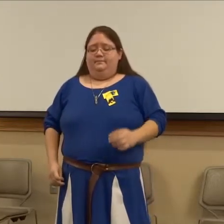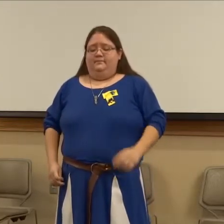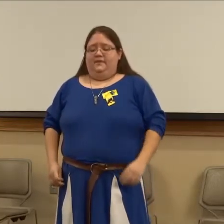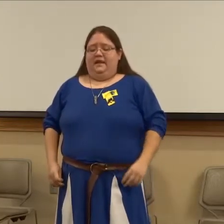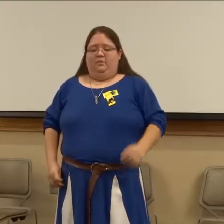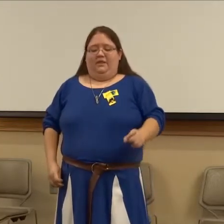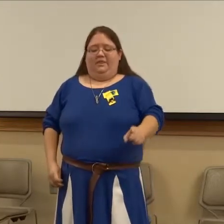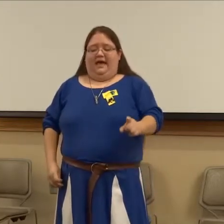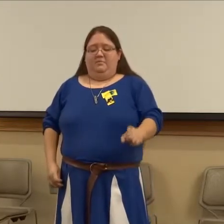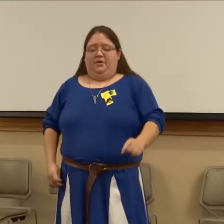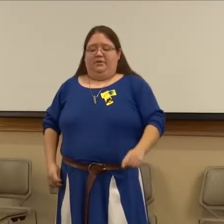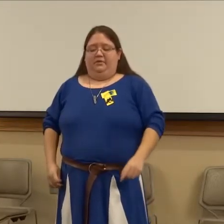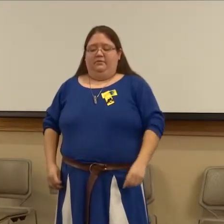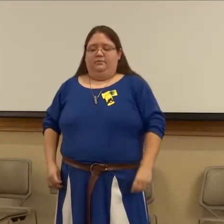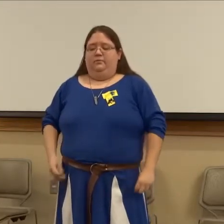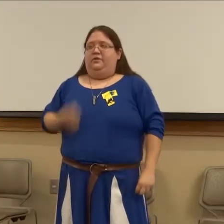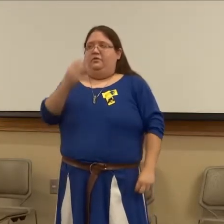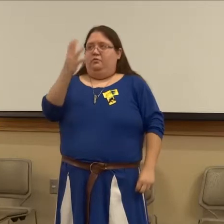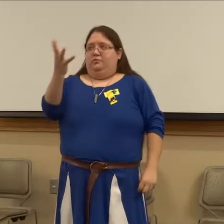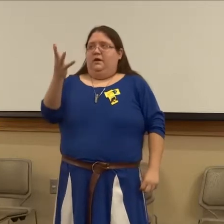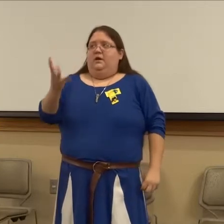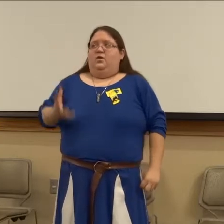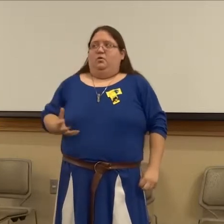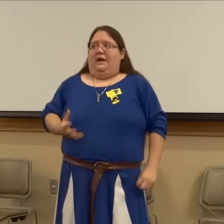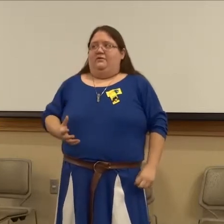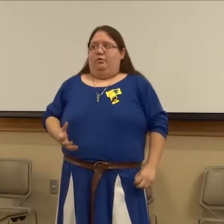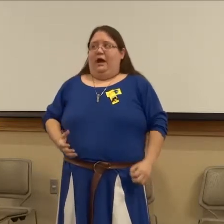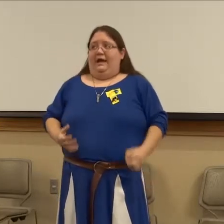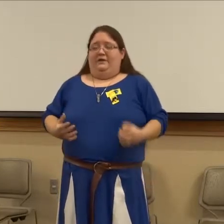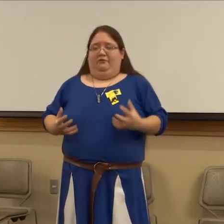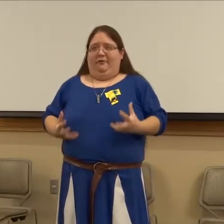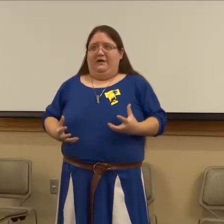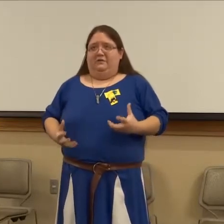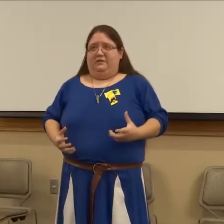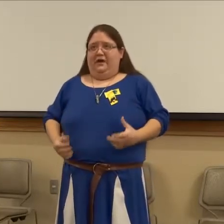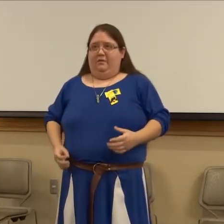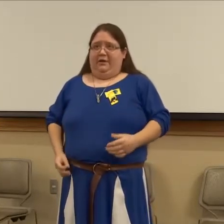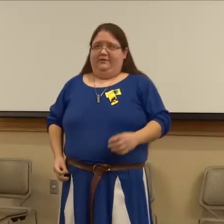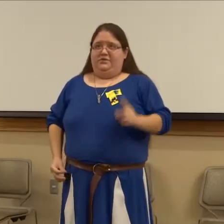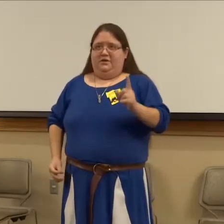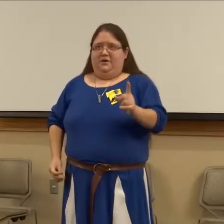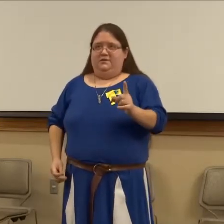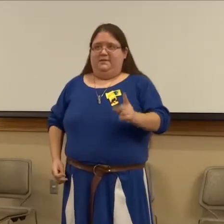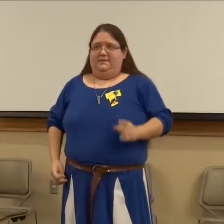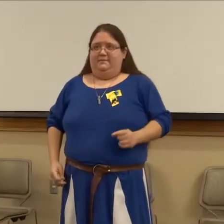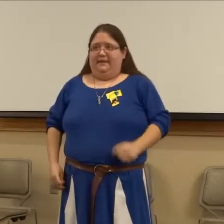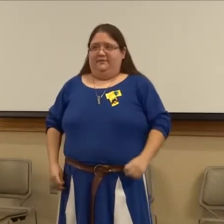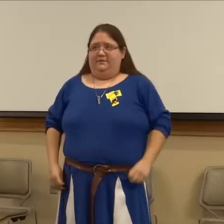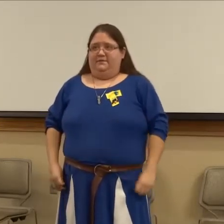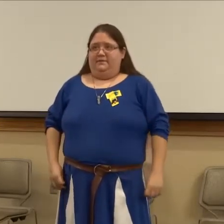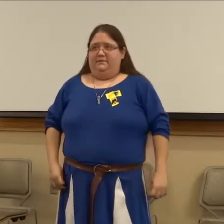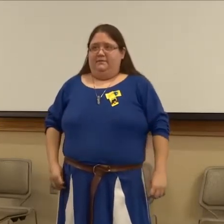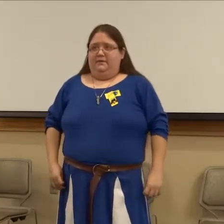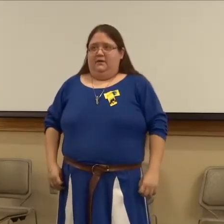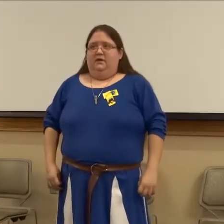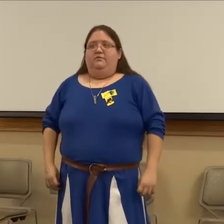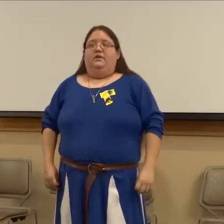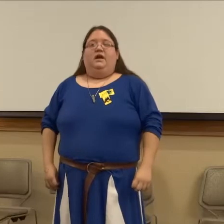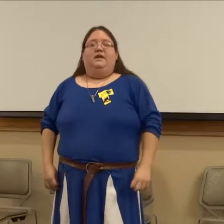And with that birth, with her great cry, and her final dying breath, she curses the men of Ulster, for nine